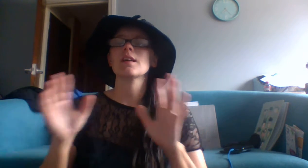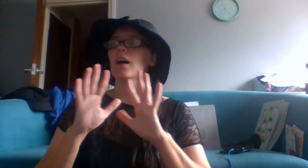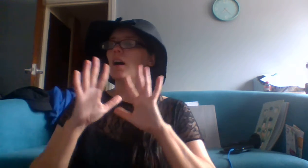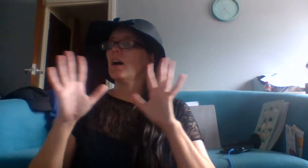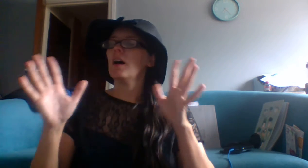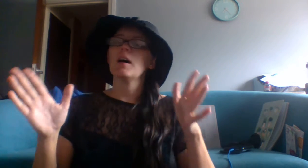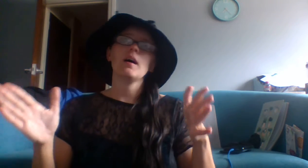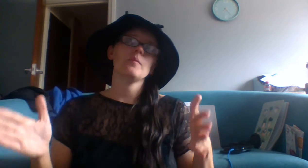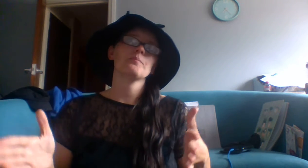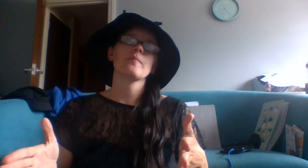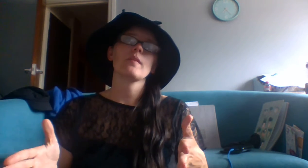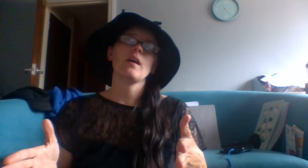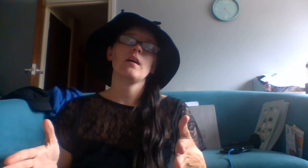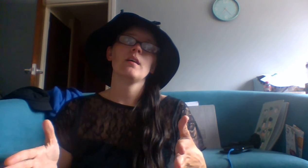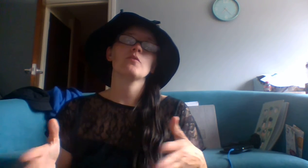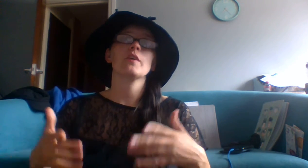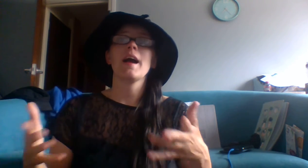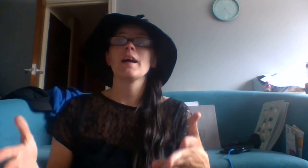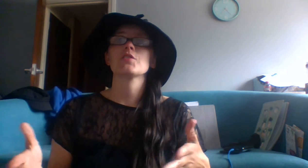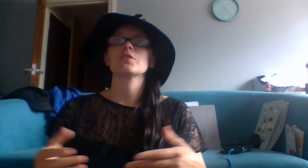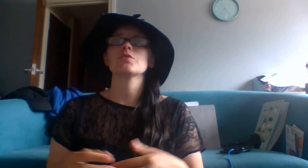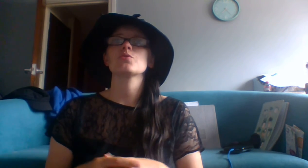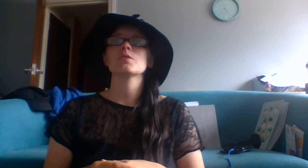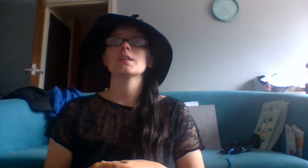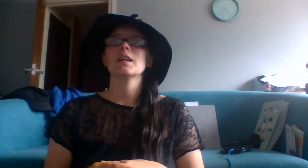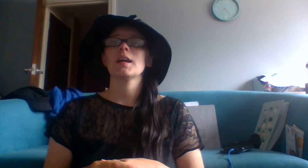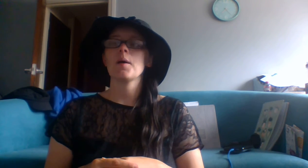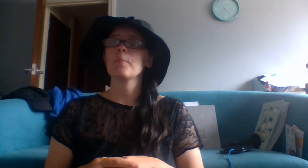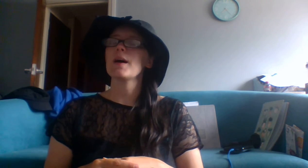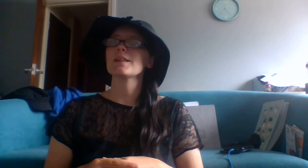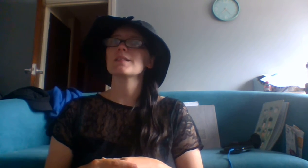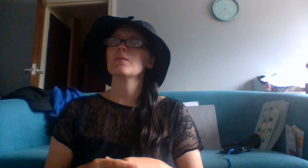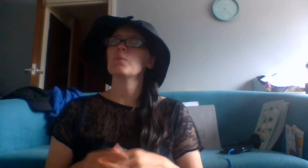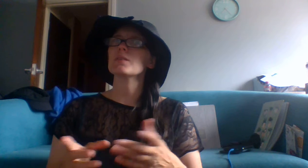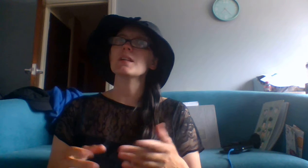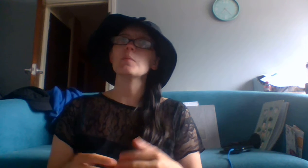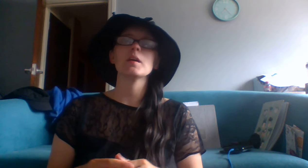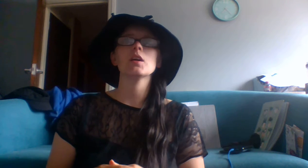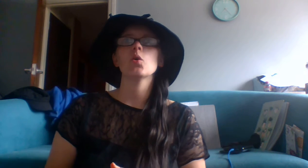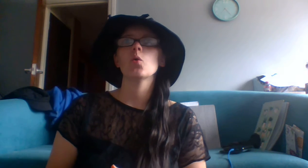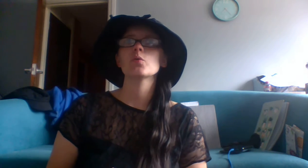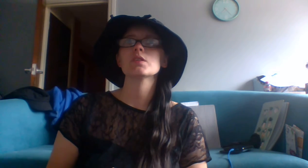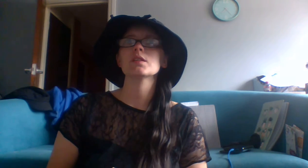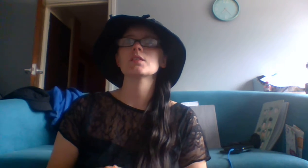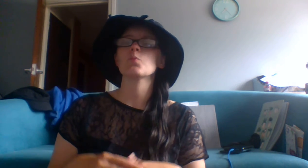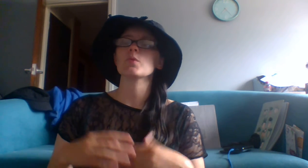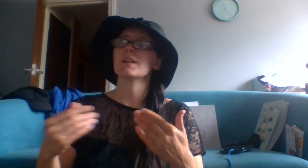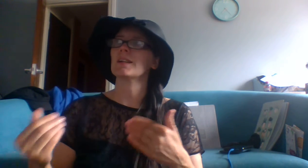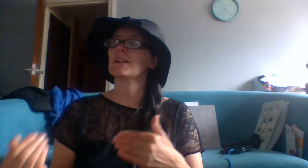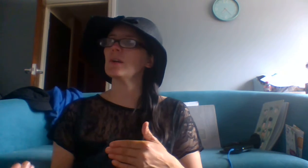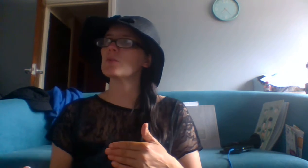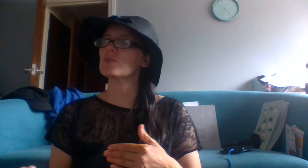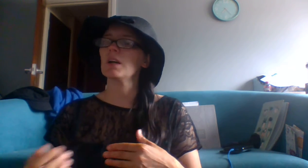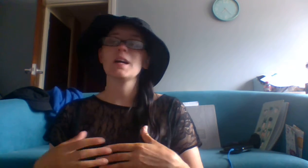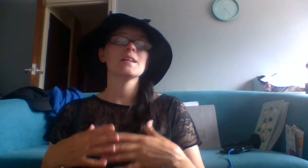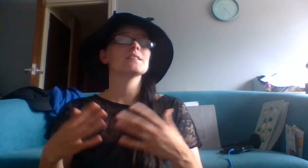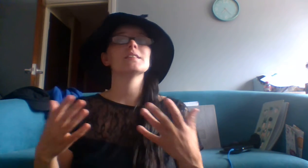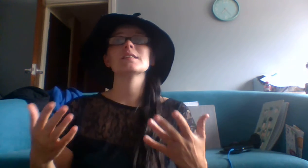reaction to seeing Bessie. Was he being haunted? Was it guilt? Did he